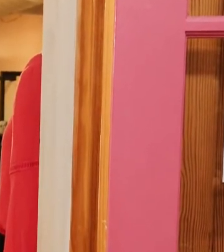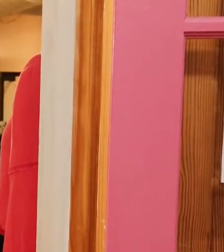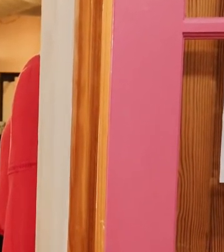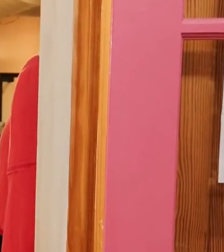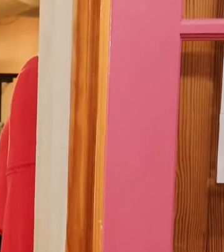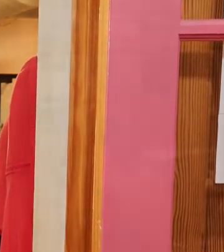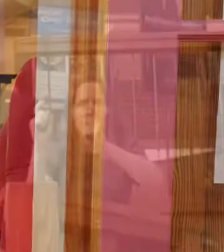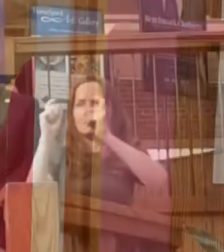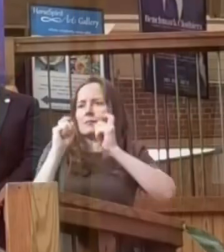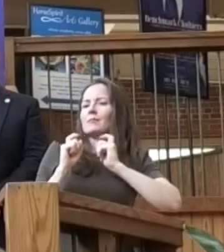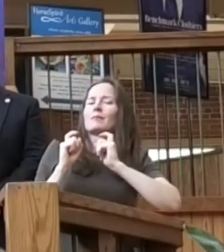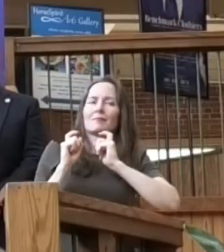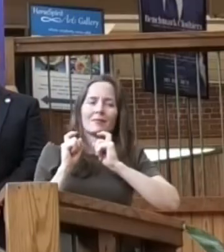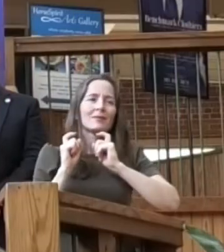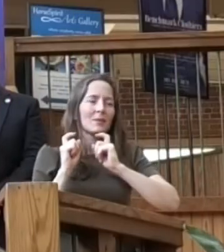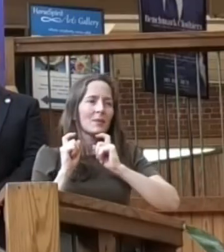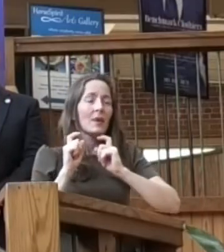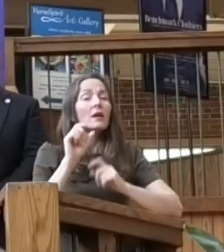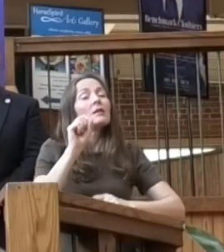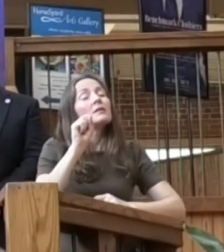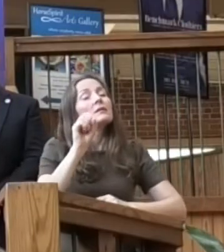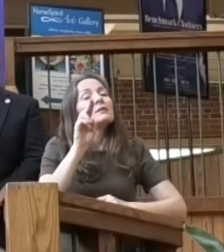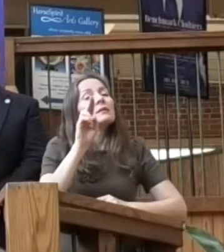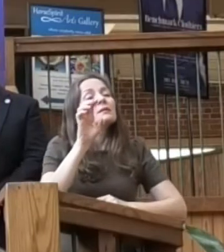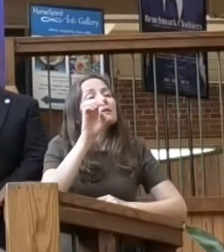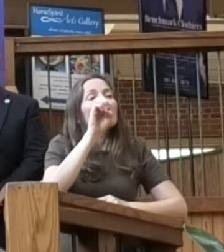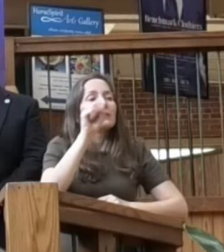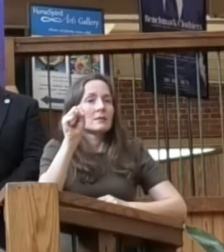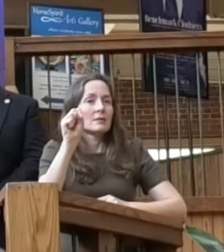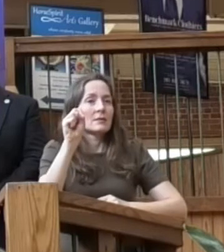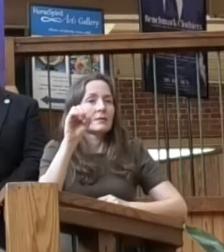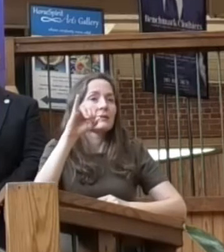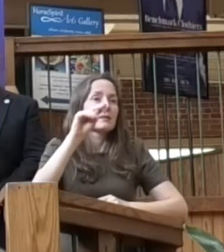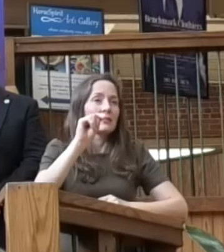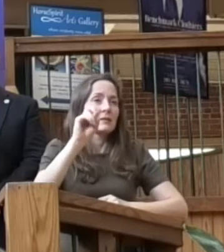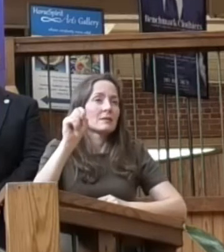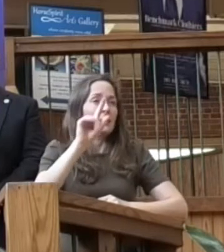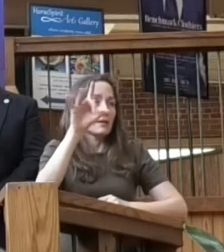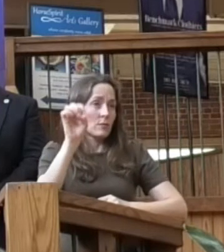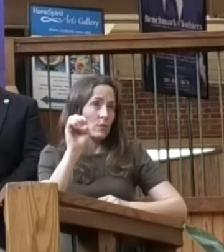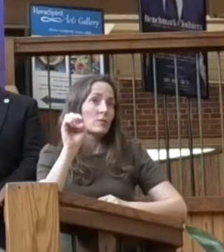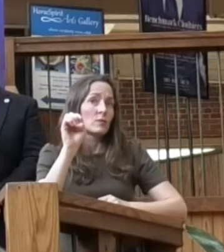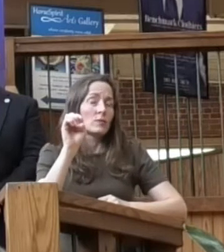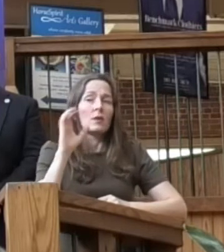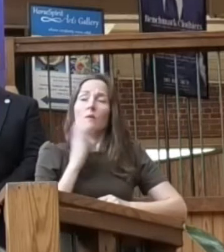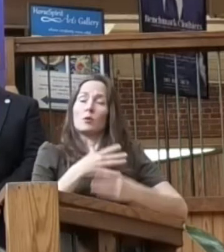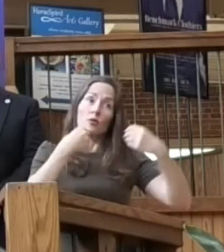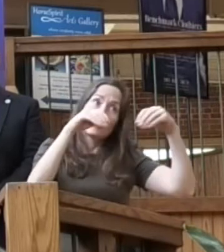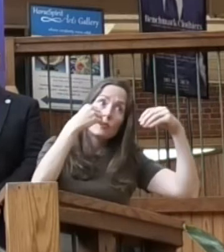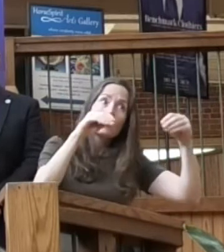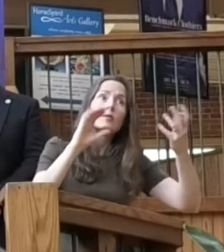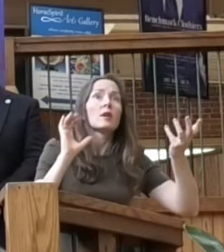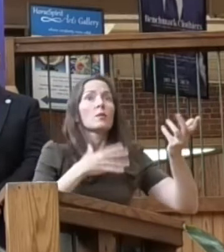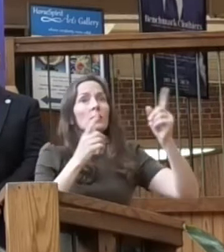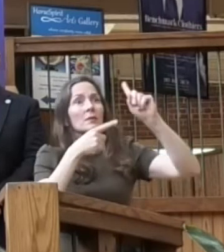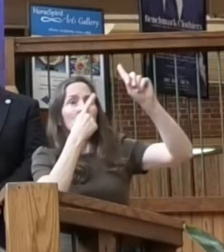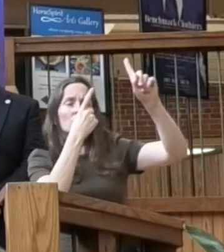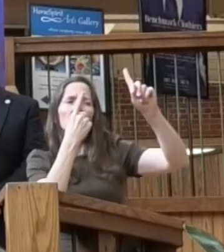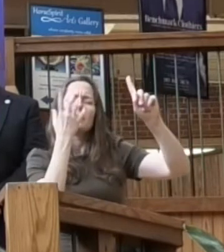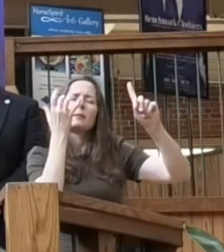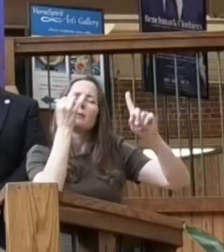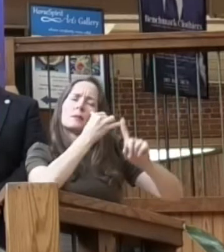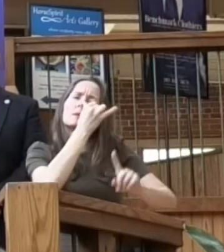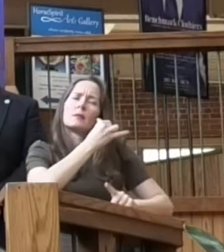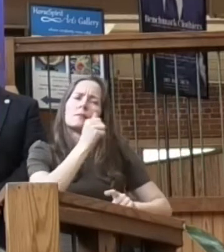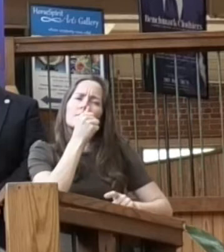Success in Style and our retail and our mission has of course taken a big hit